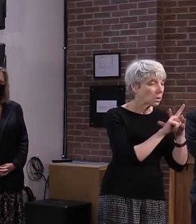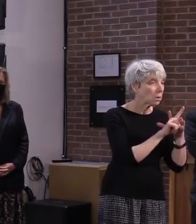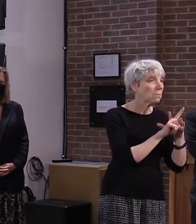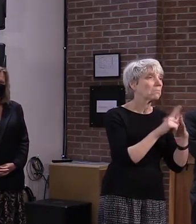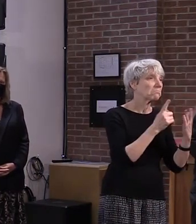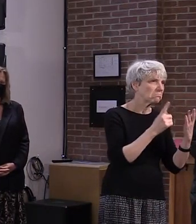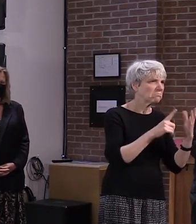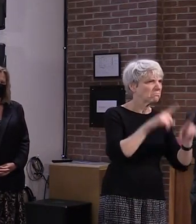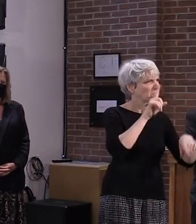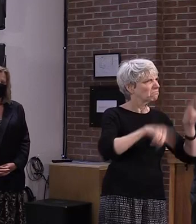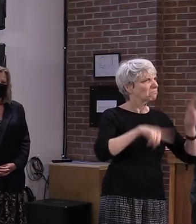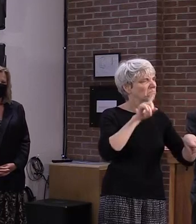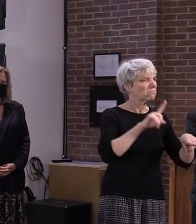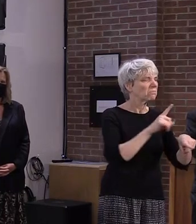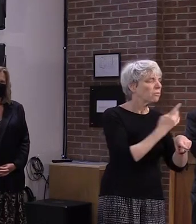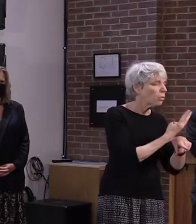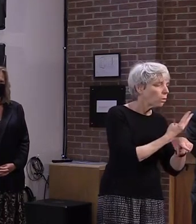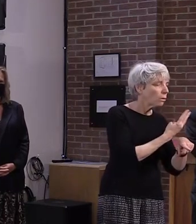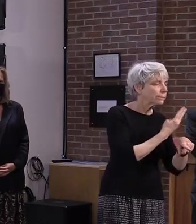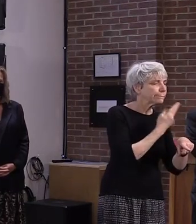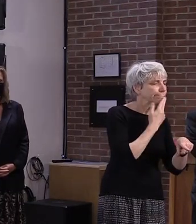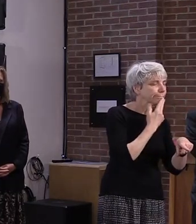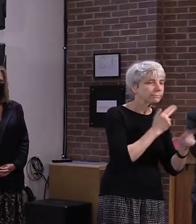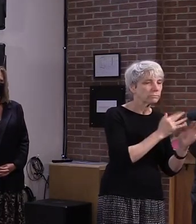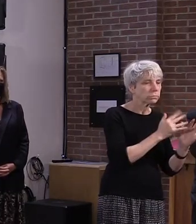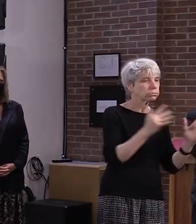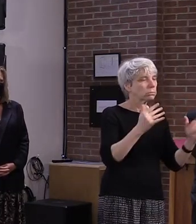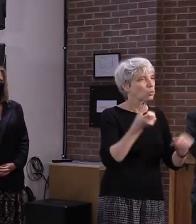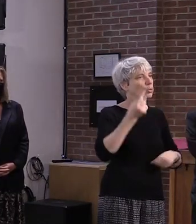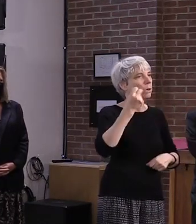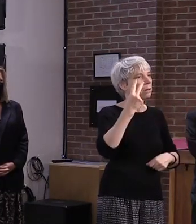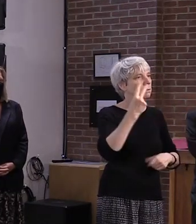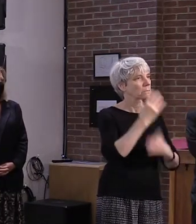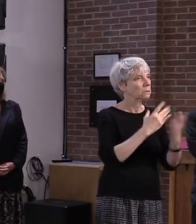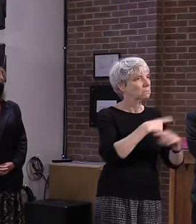to a high of 12 per day.